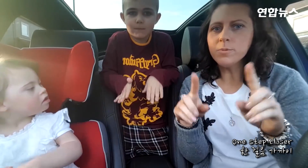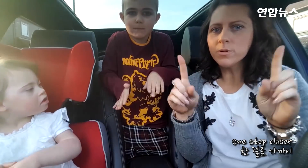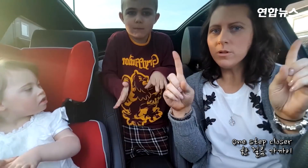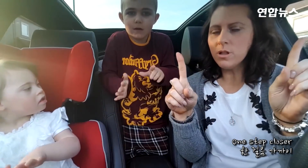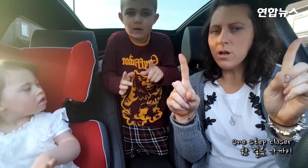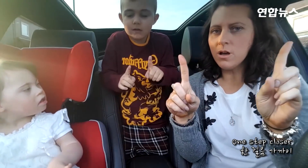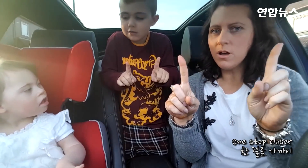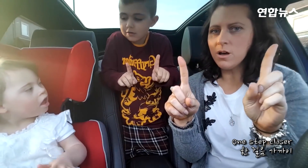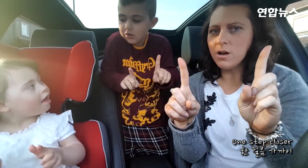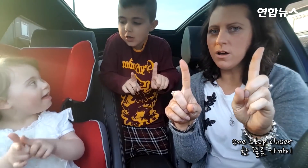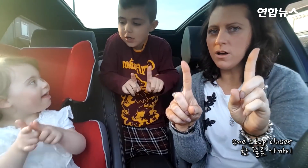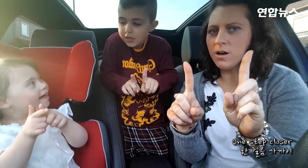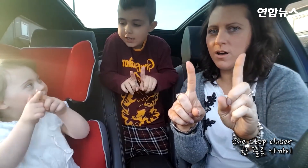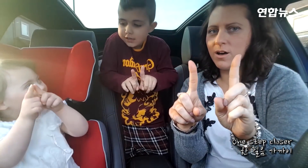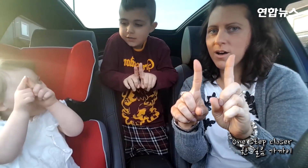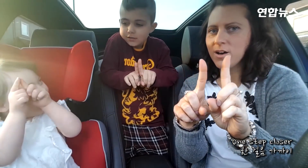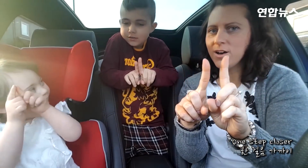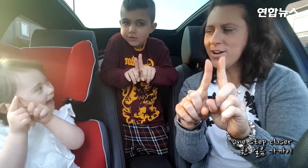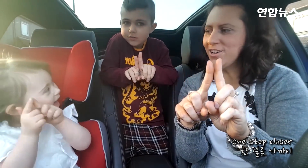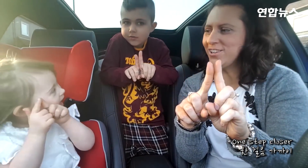closer